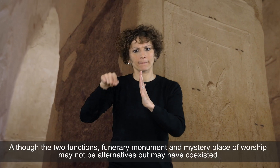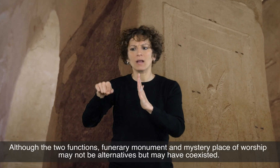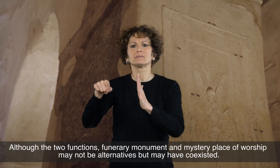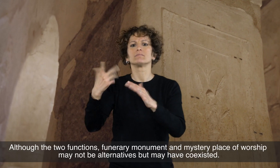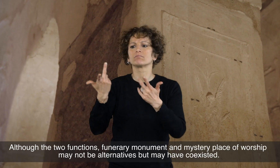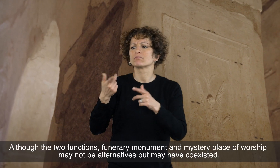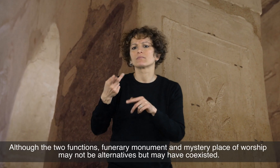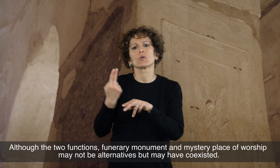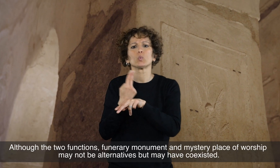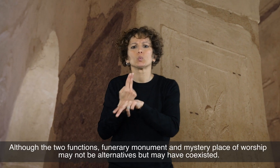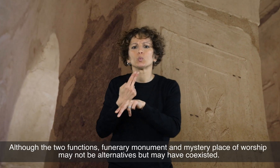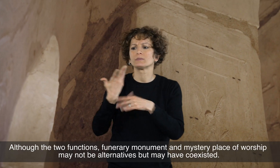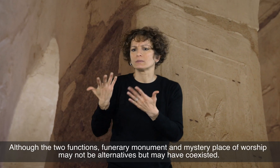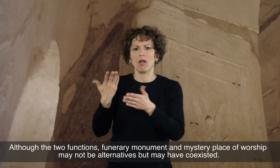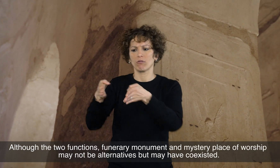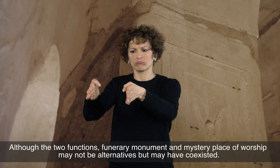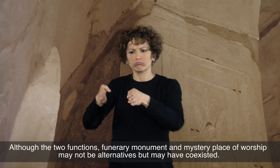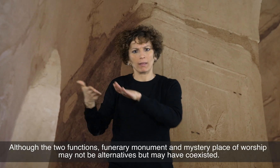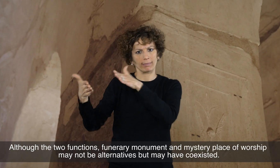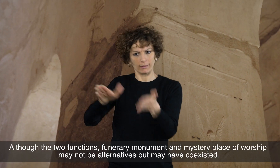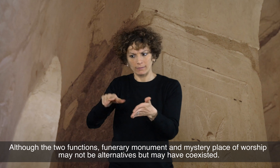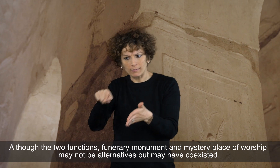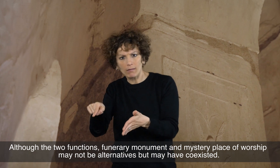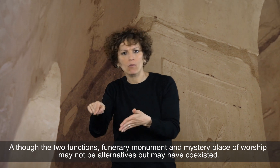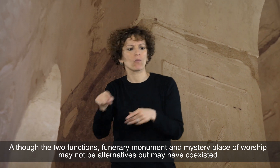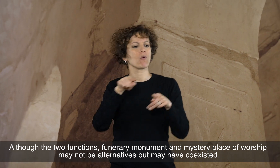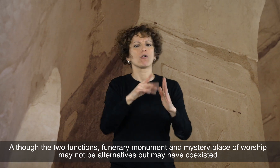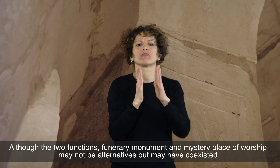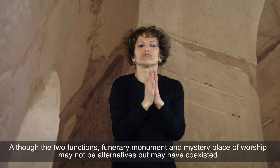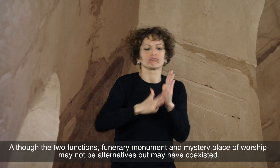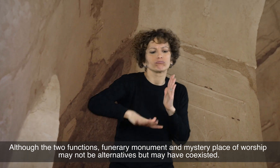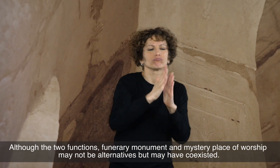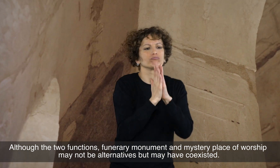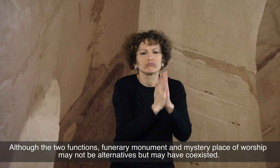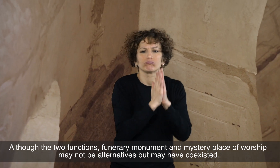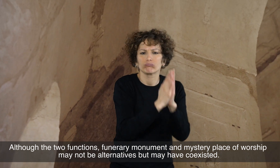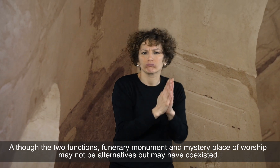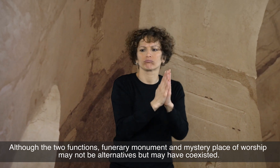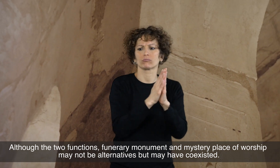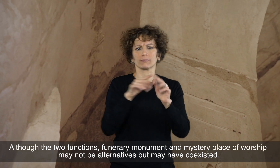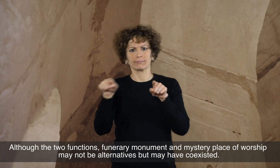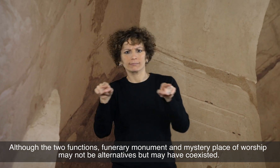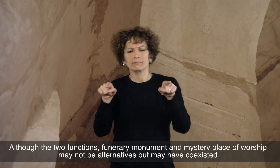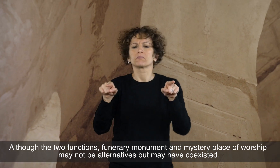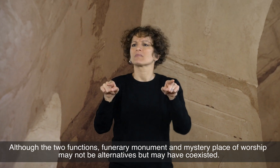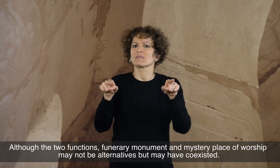Although the two functions, funerary monument and mystery place of worship, may not be alternatives